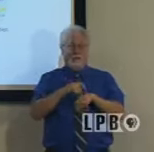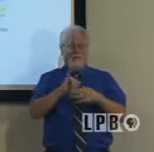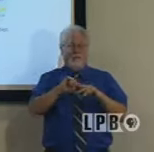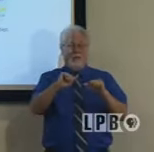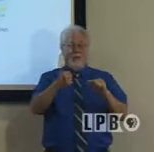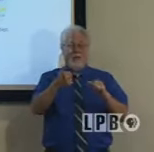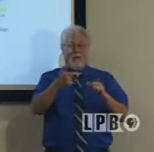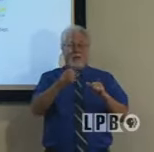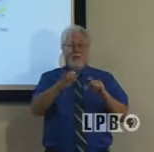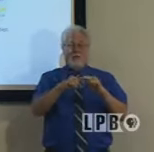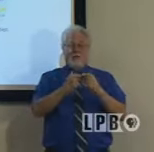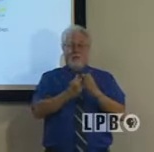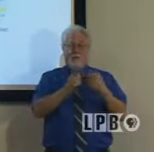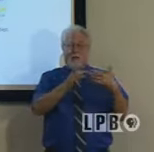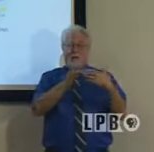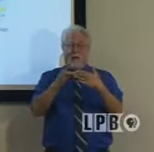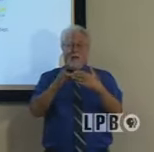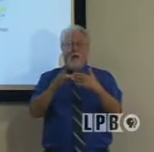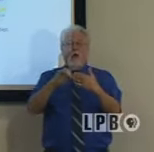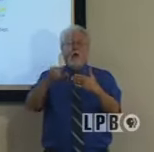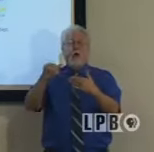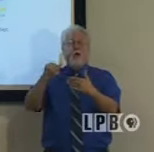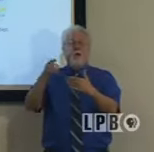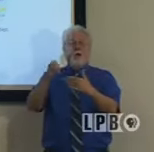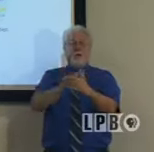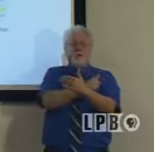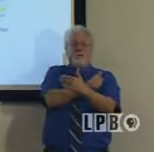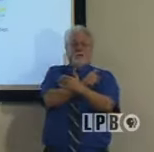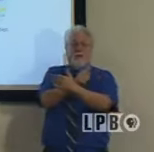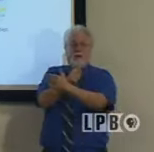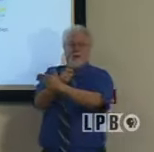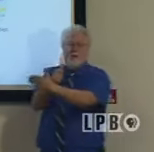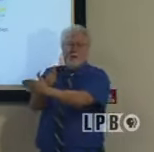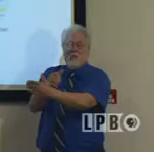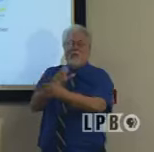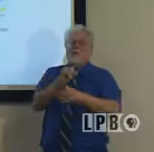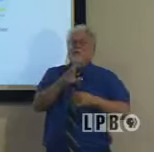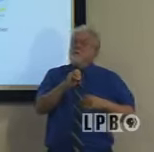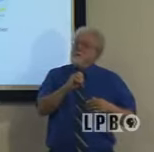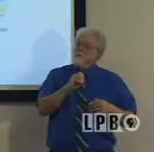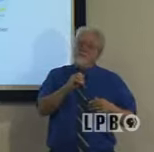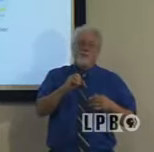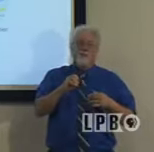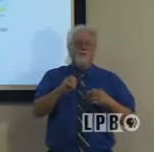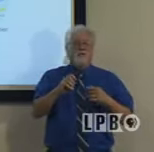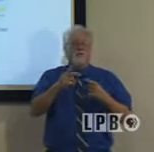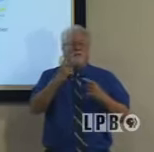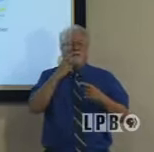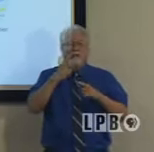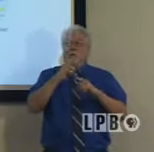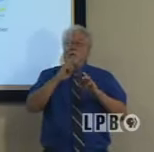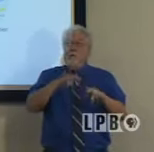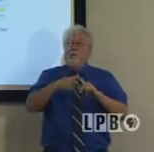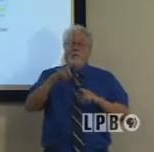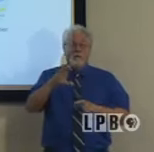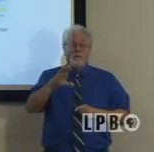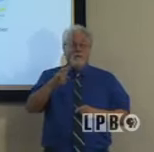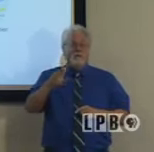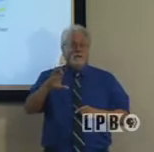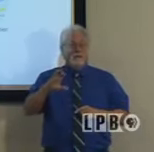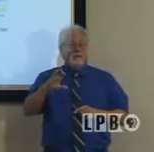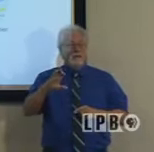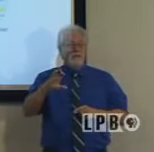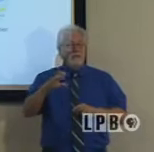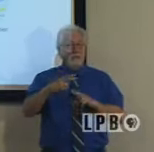age group led, the other age groups followed after that, right? You'll see a report coming out from the CDC soon. I think